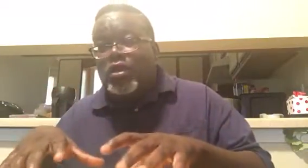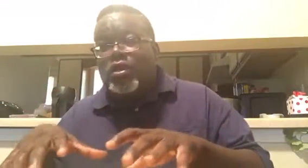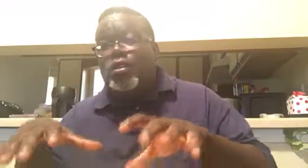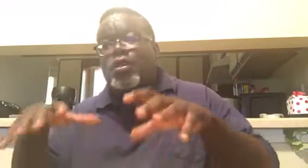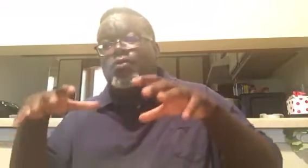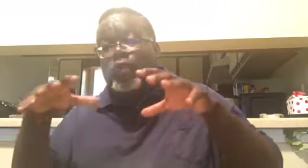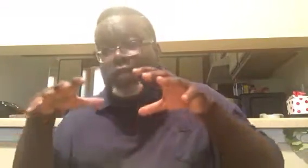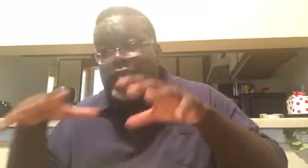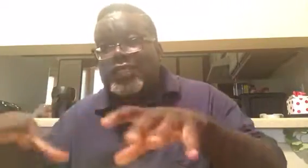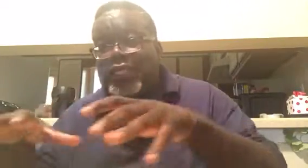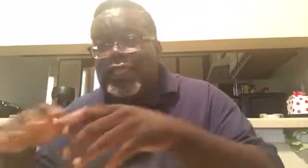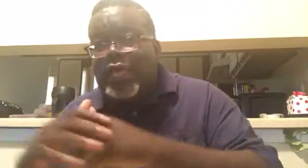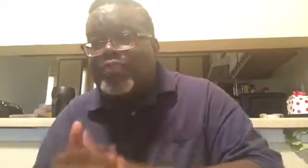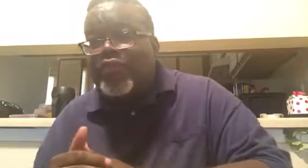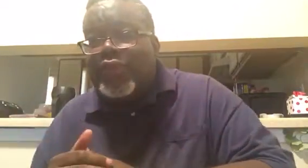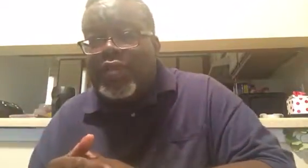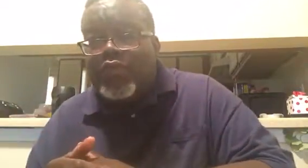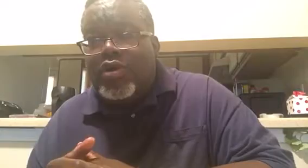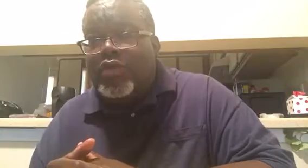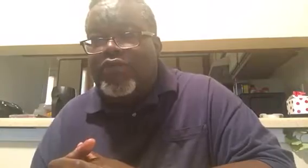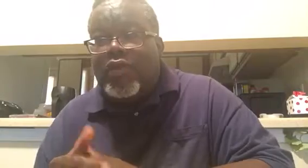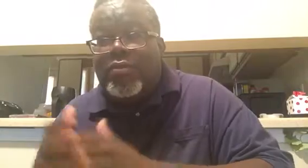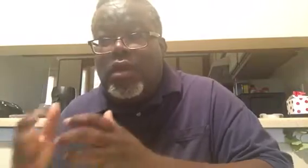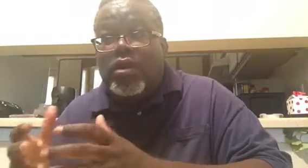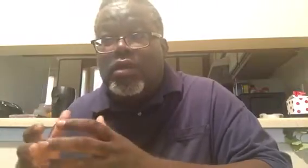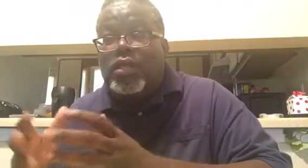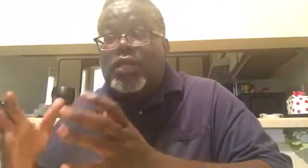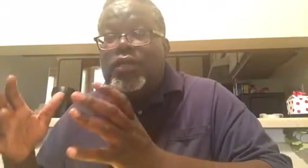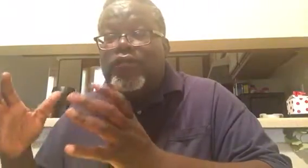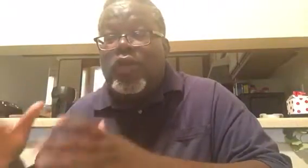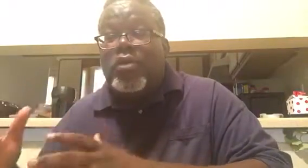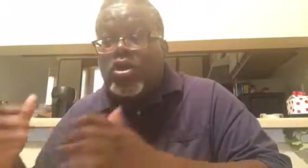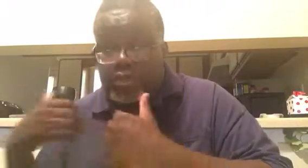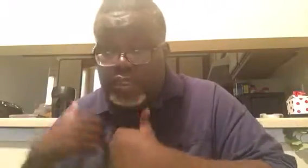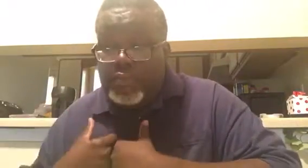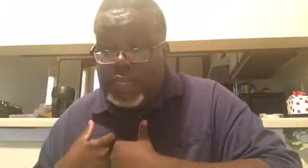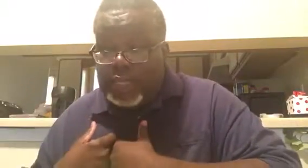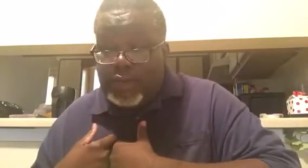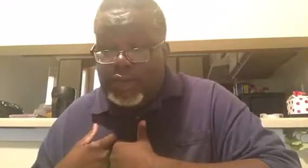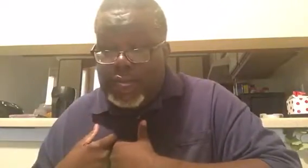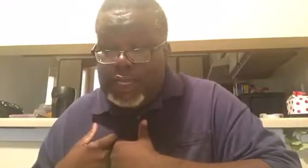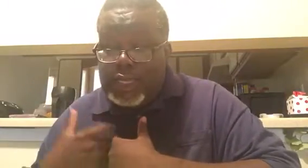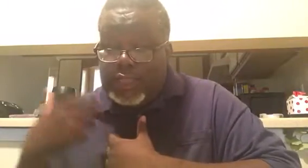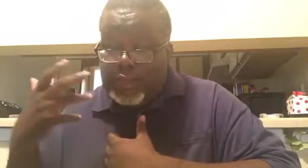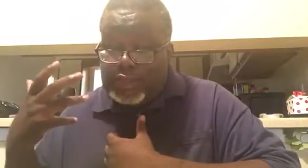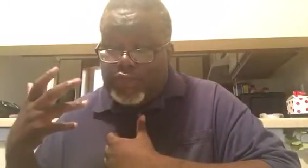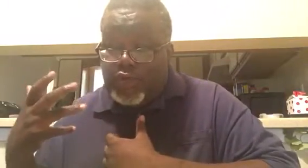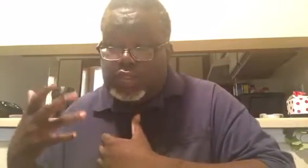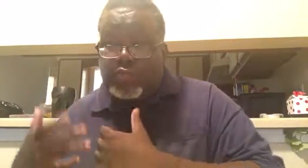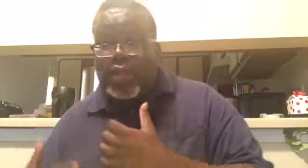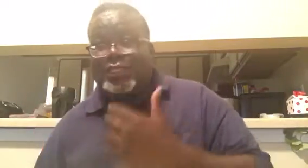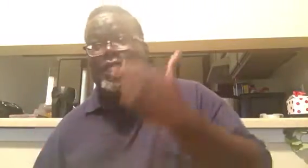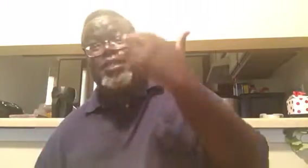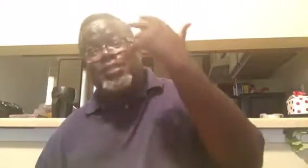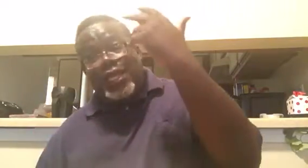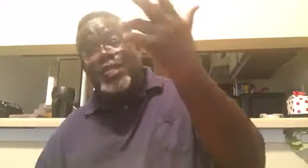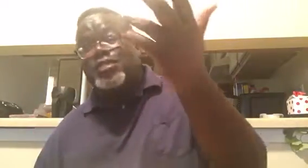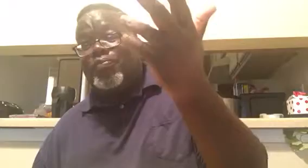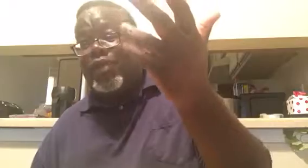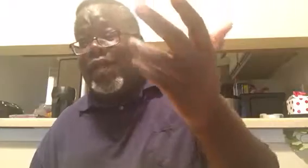her releasing that prophetic word from her, from her to me. Okay. That was the first surprise. Then the second surprise